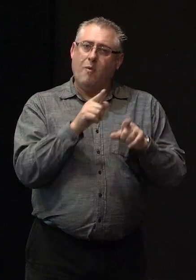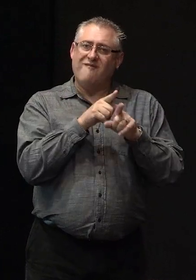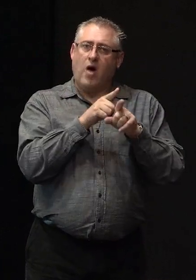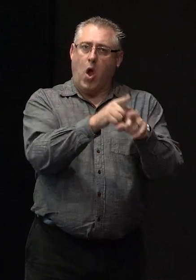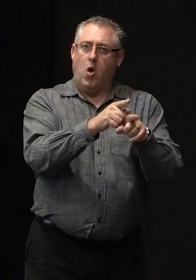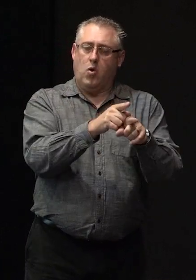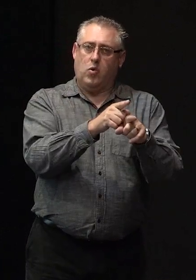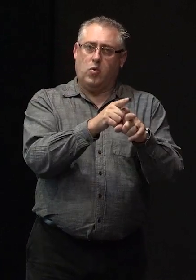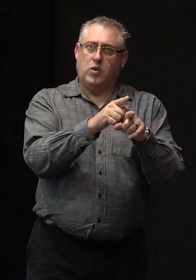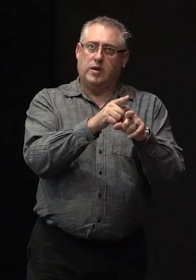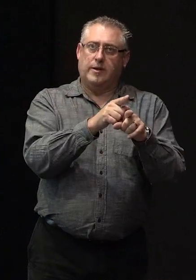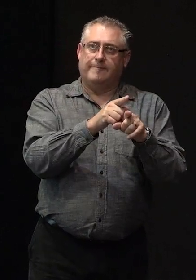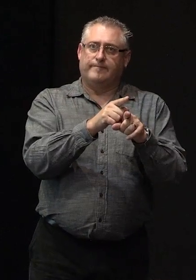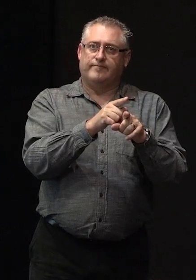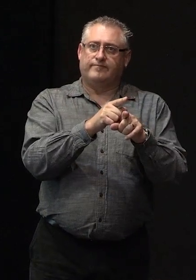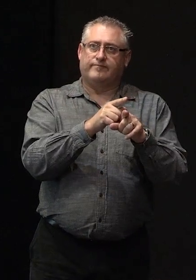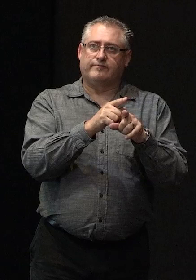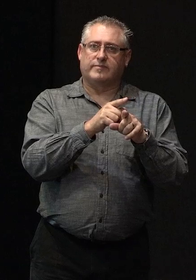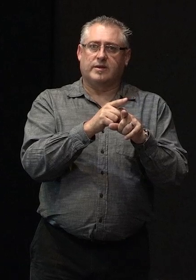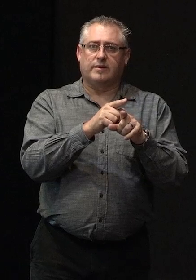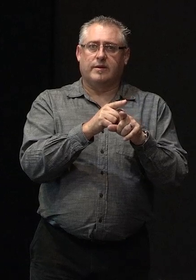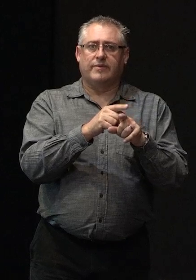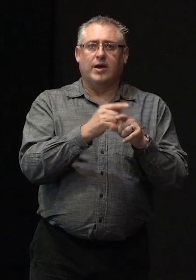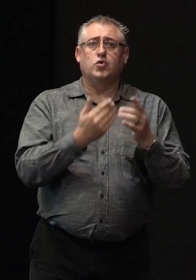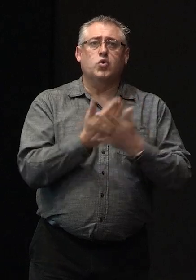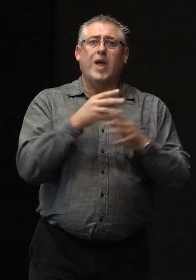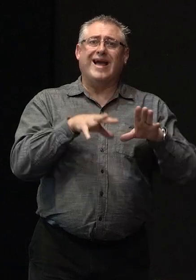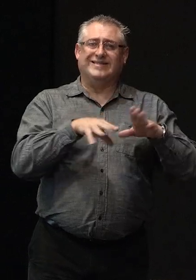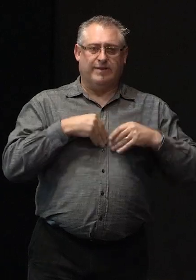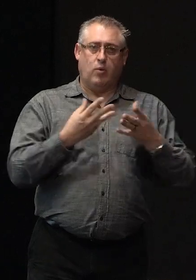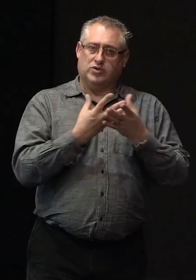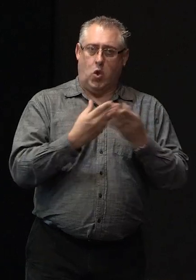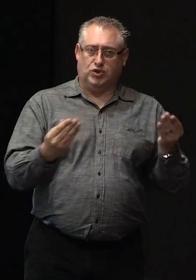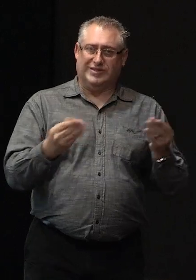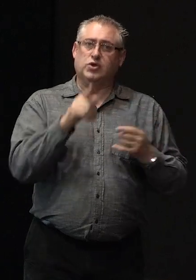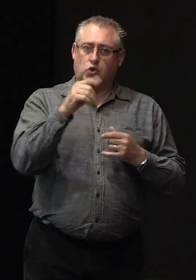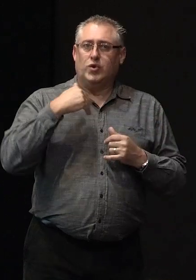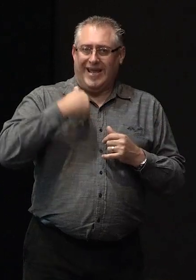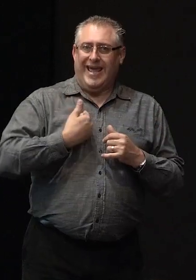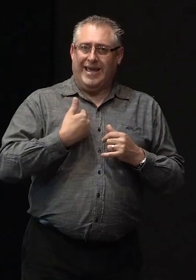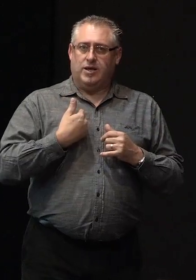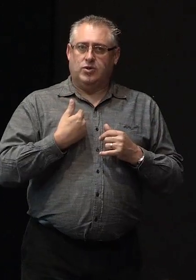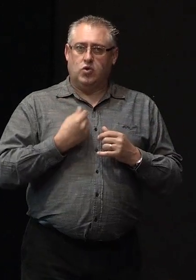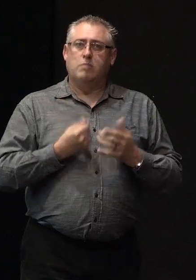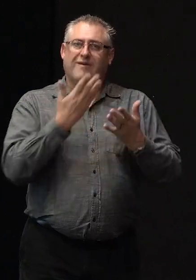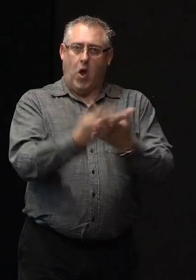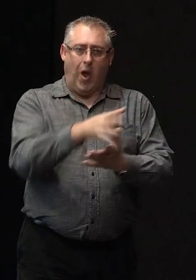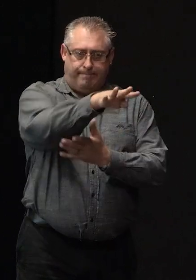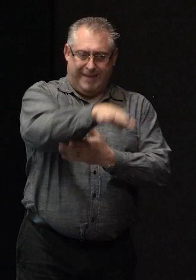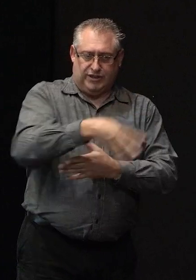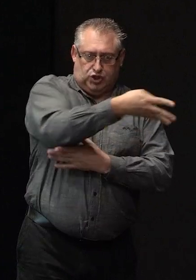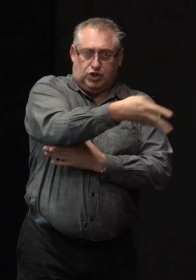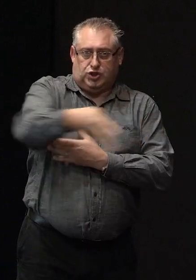new acceptable solutions that you would need to provide mesh in the